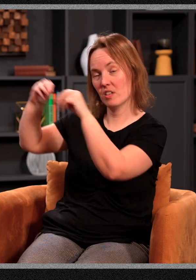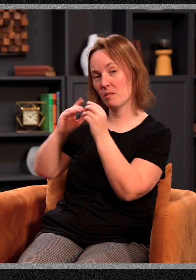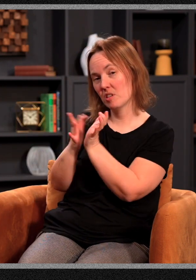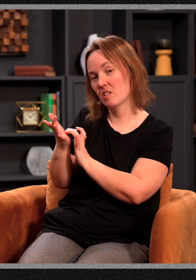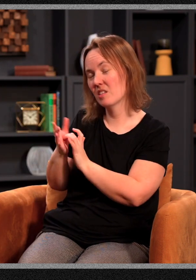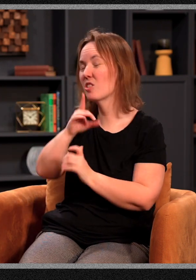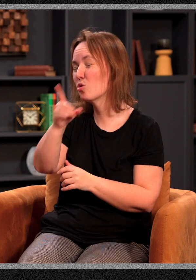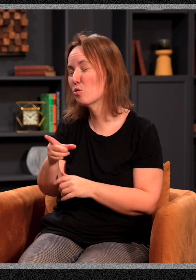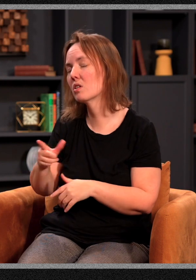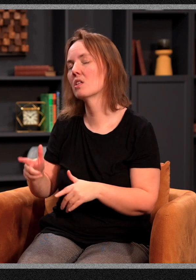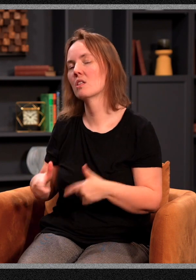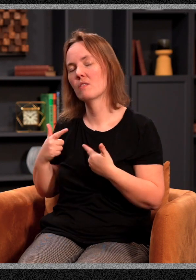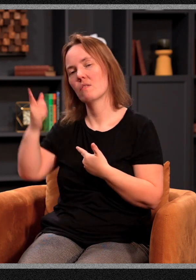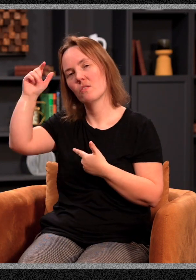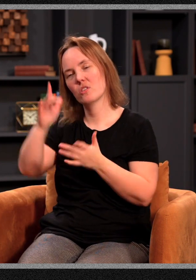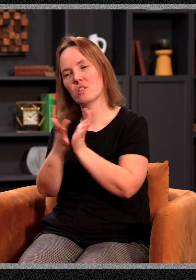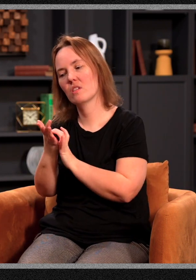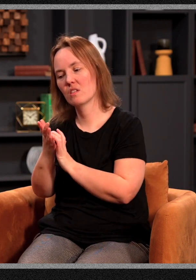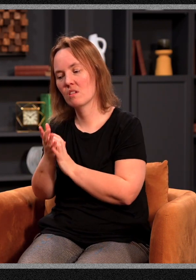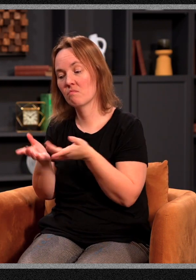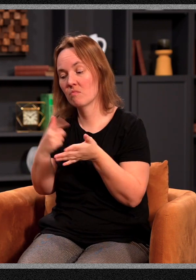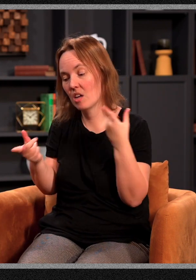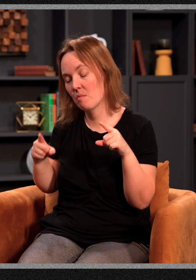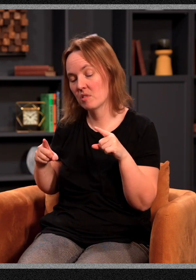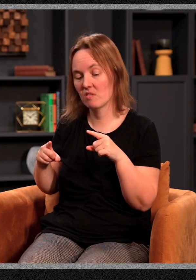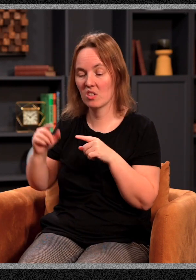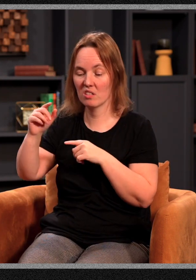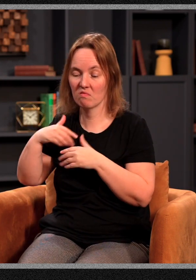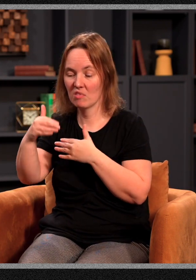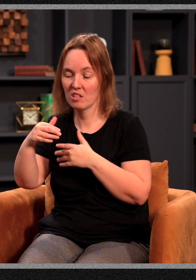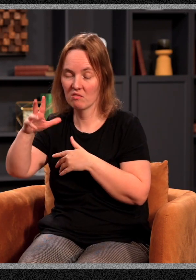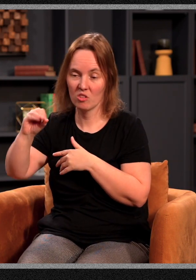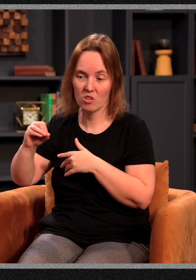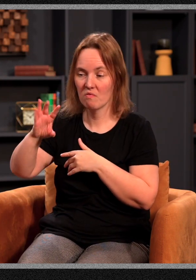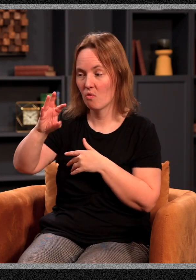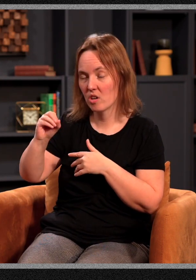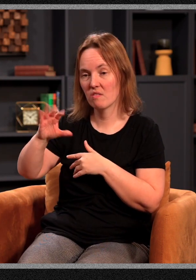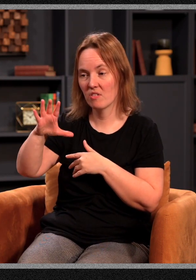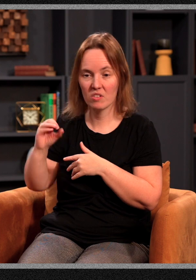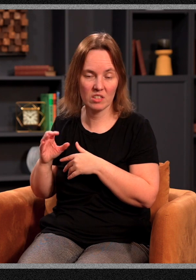really living for Jesus. And then what happens over the next 30, 40, 50 years is they just slowly die spiritually.